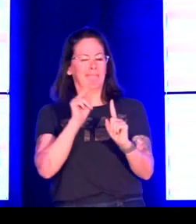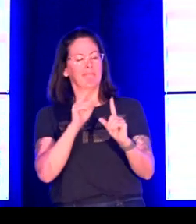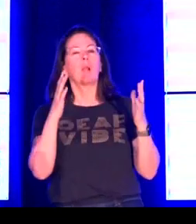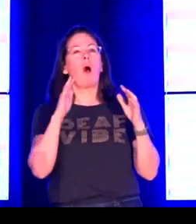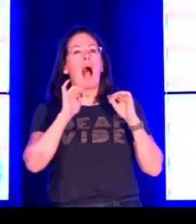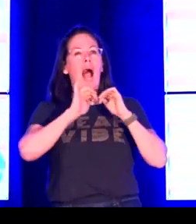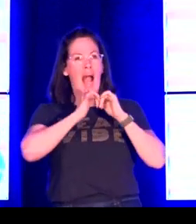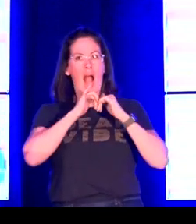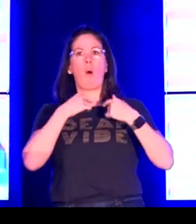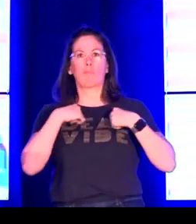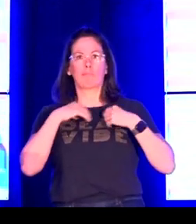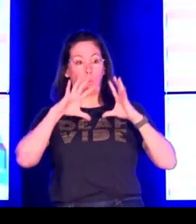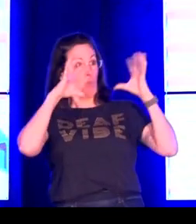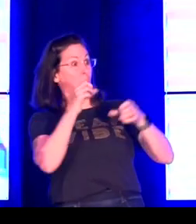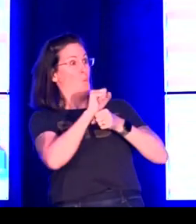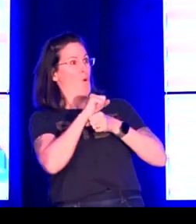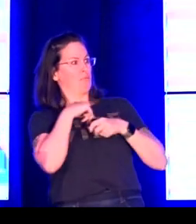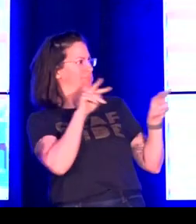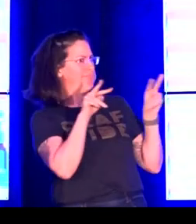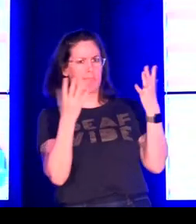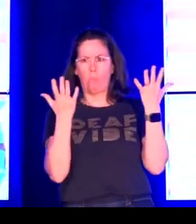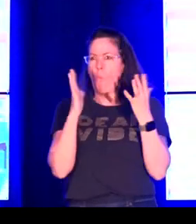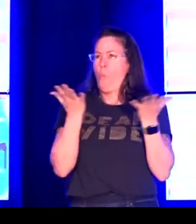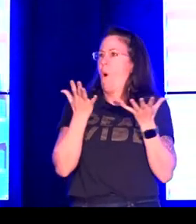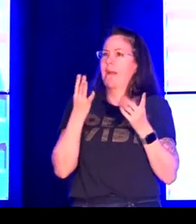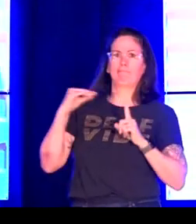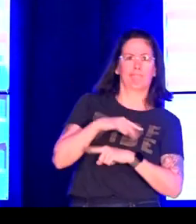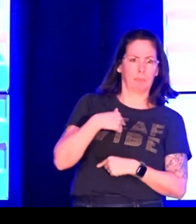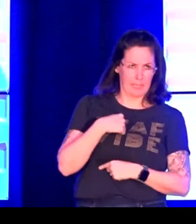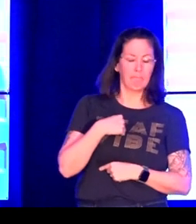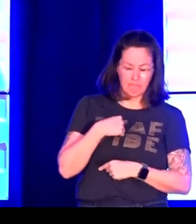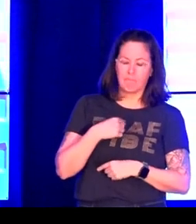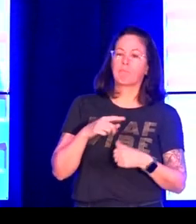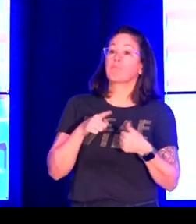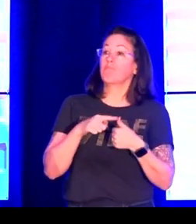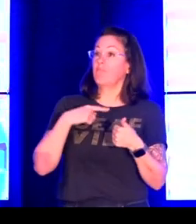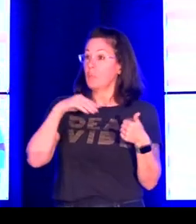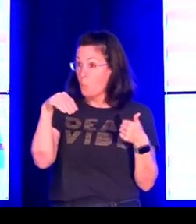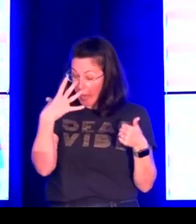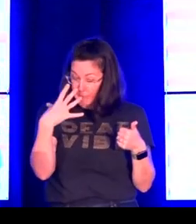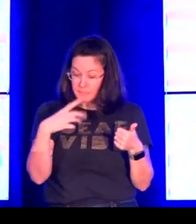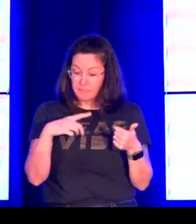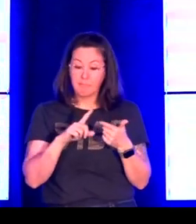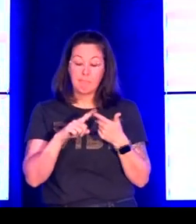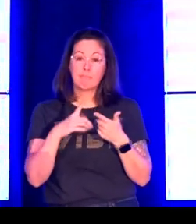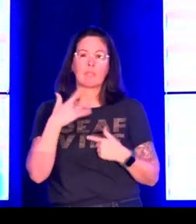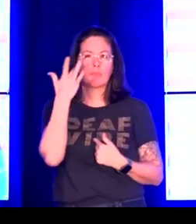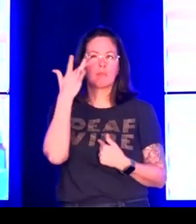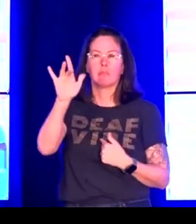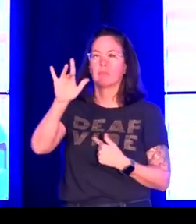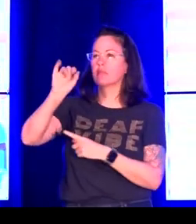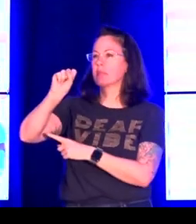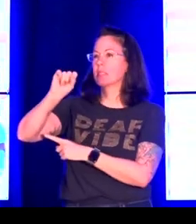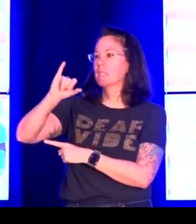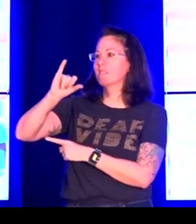As for what positions my work and what influences me as I think about my